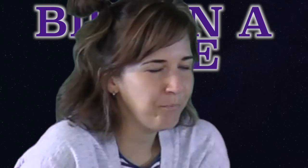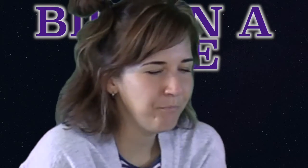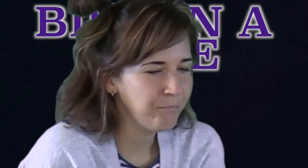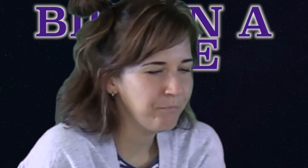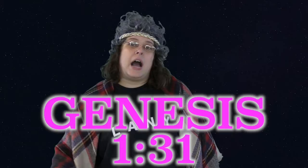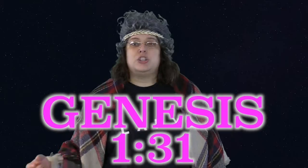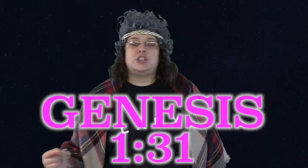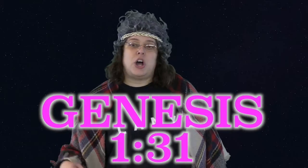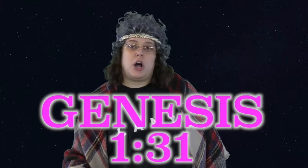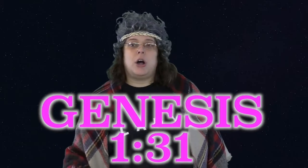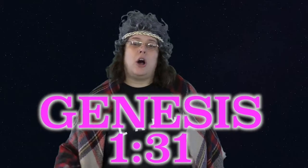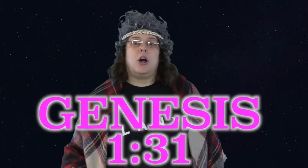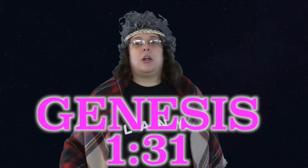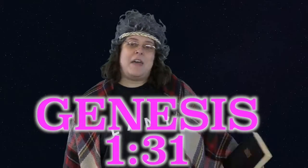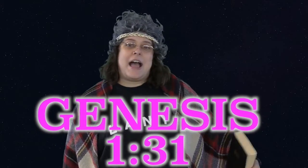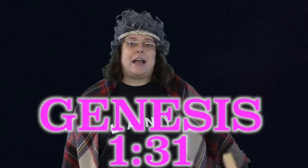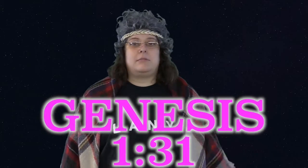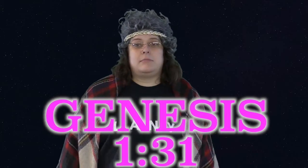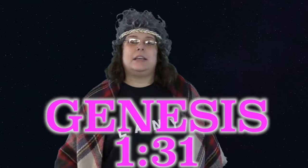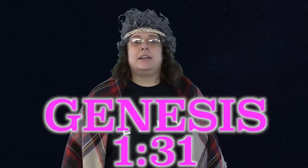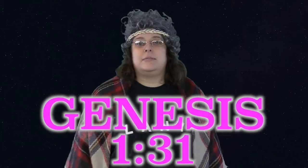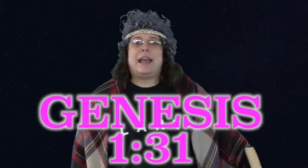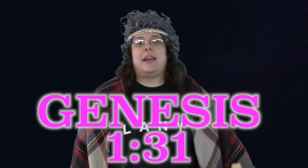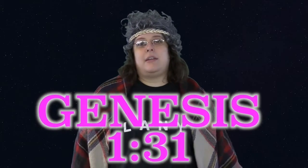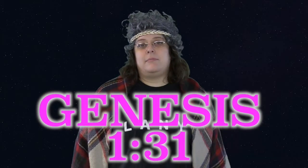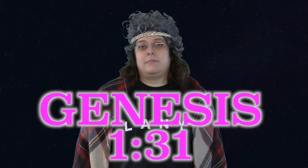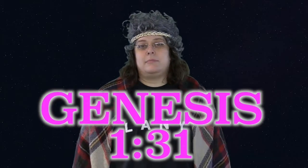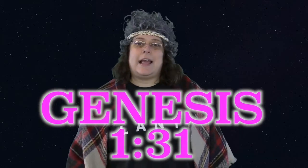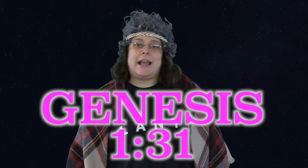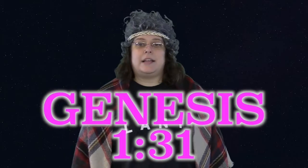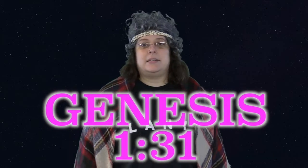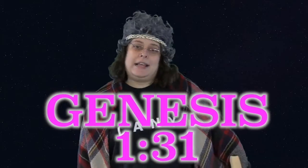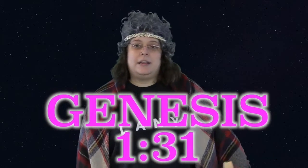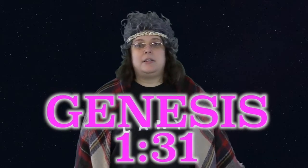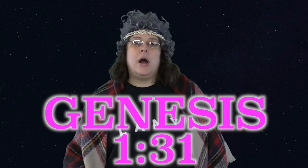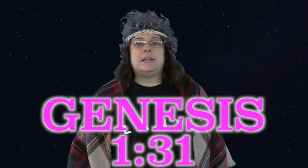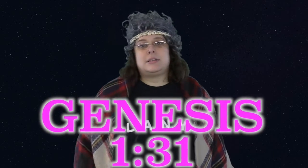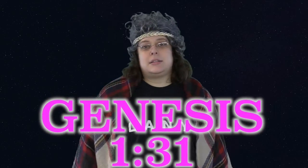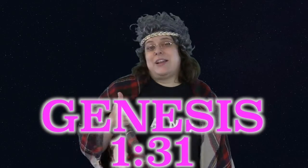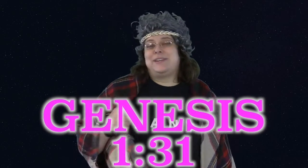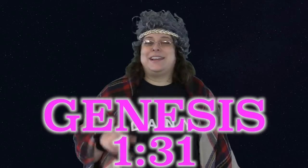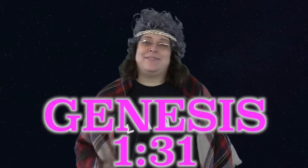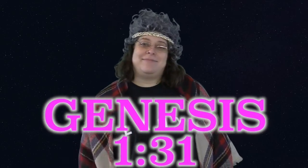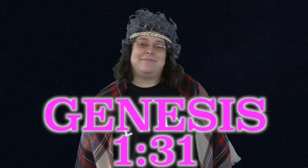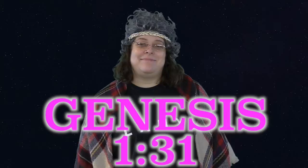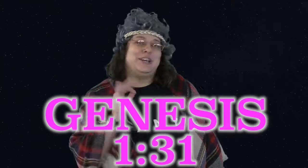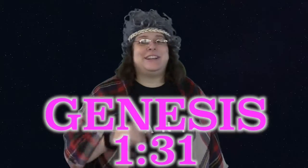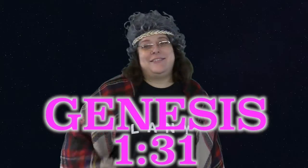God saw all that he made, and it was very good.